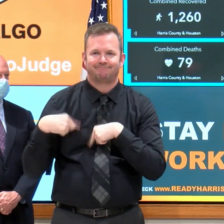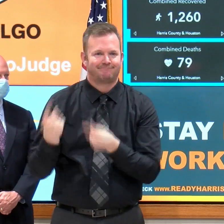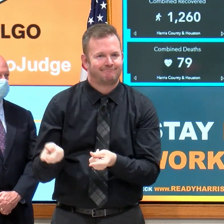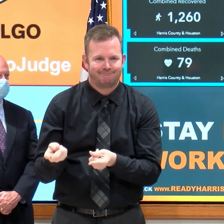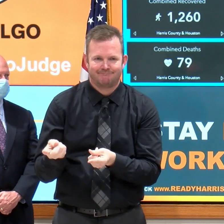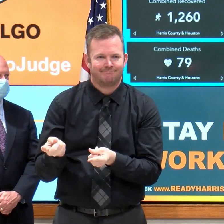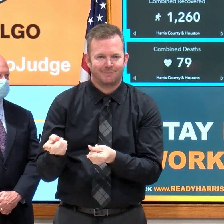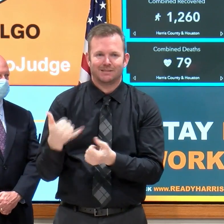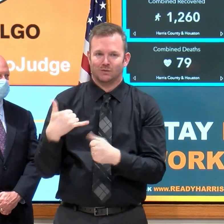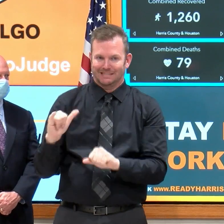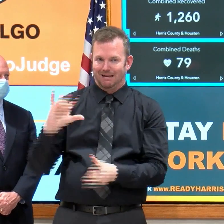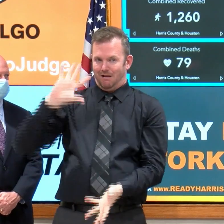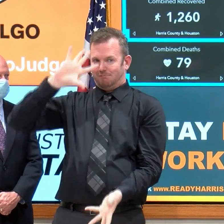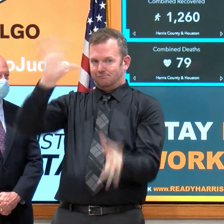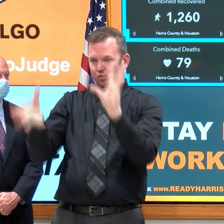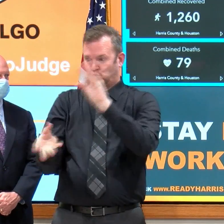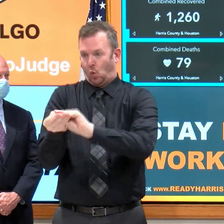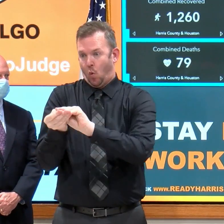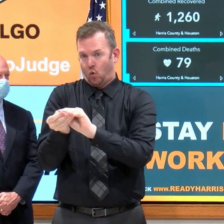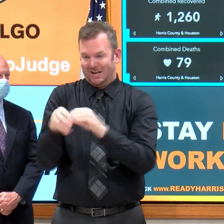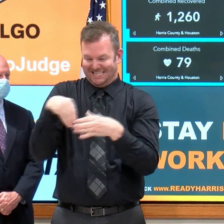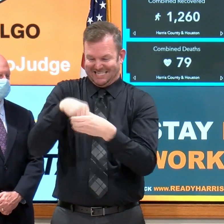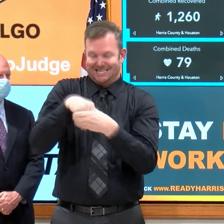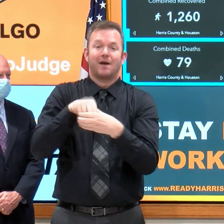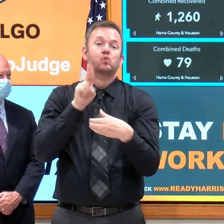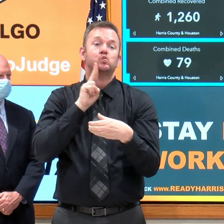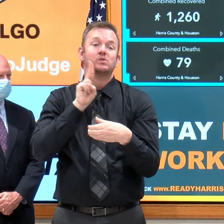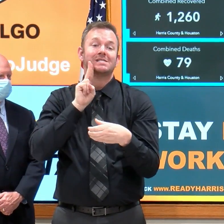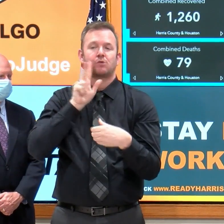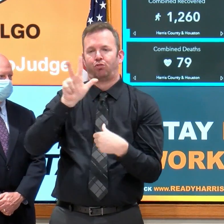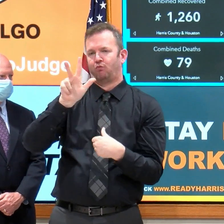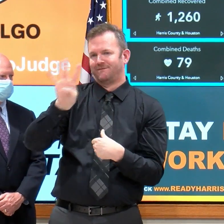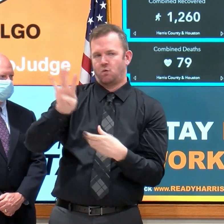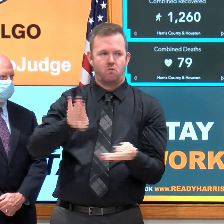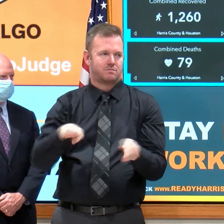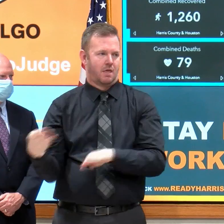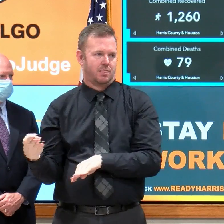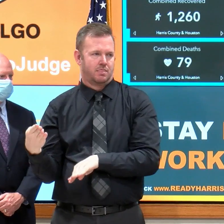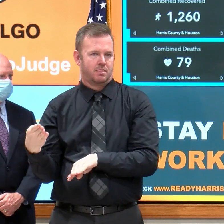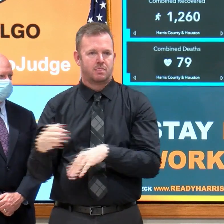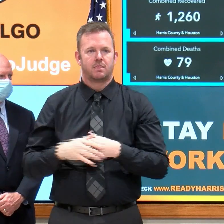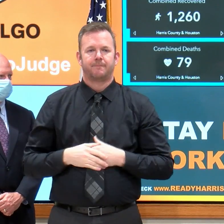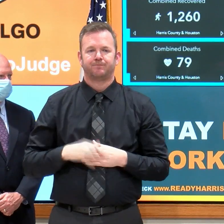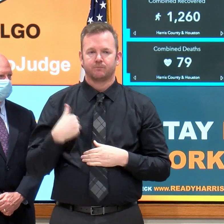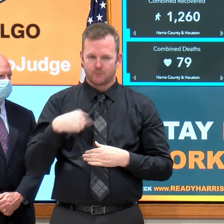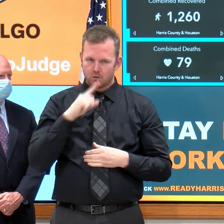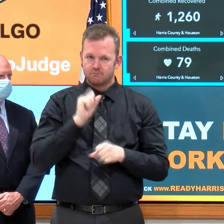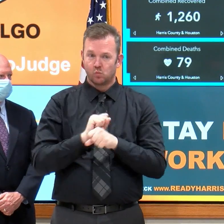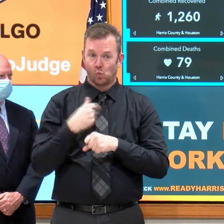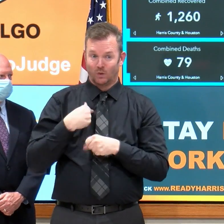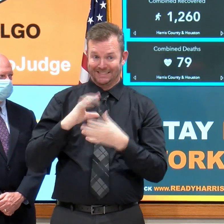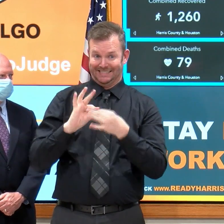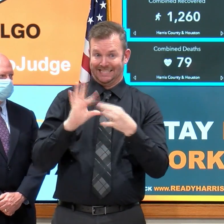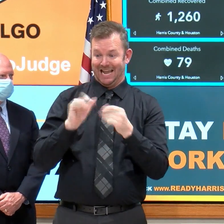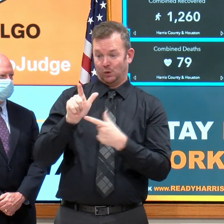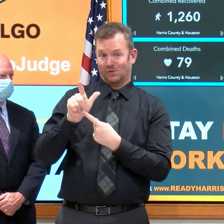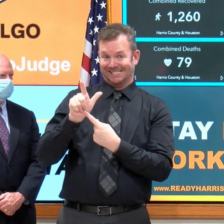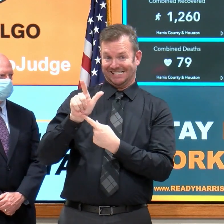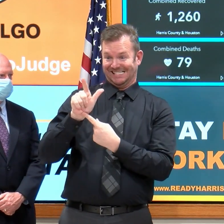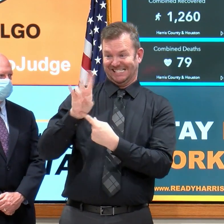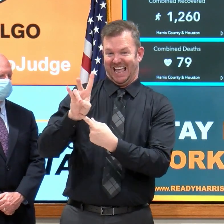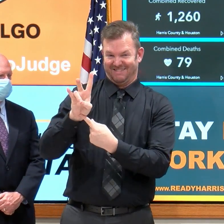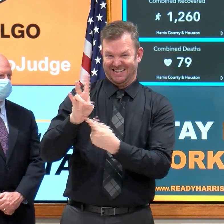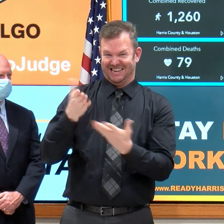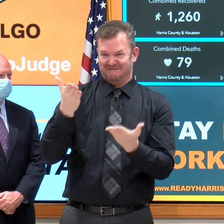Let me just say this, and I'm sure Dr. Purse will elaborate, we're saying 27, but again, there may be some backlog in the